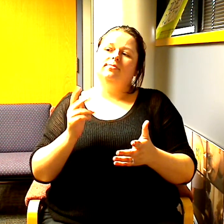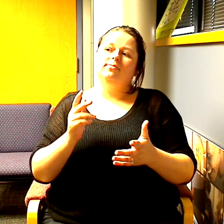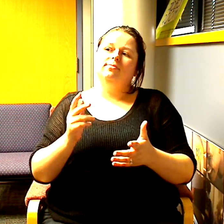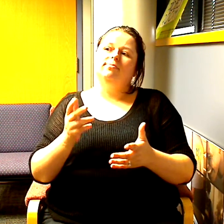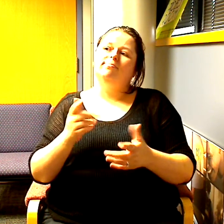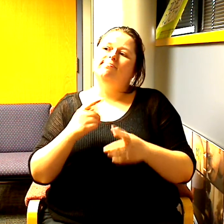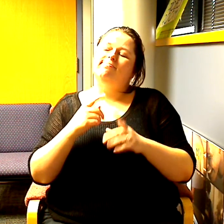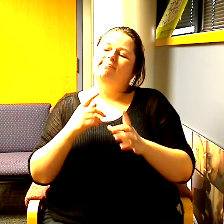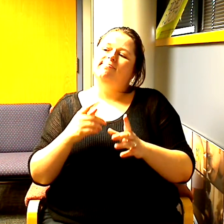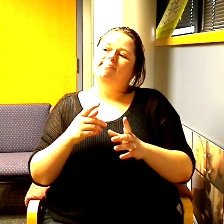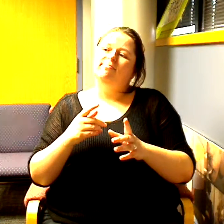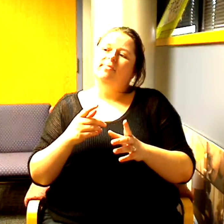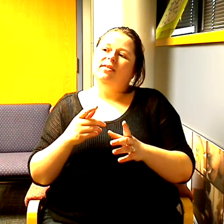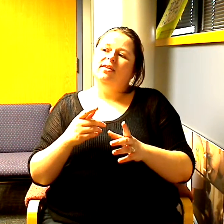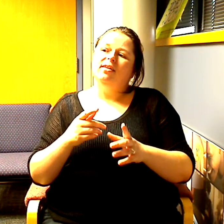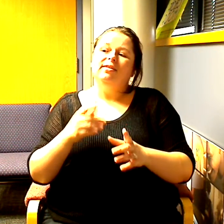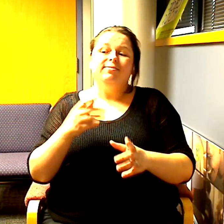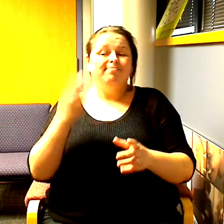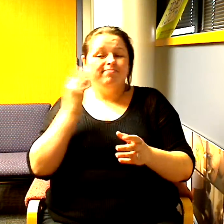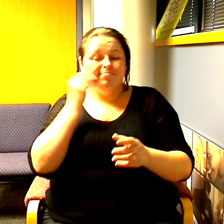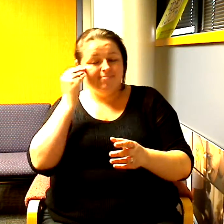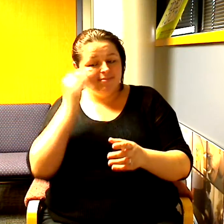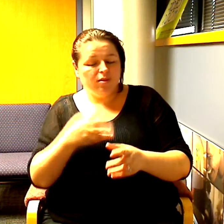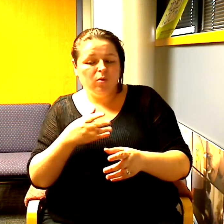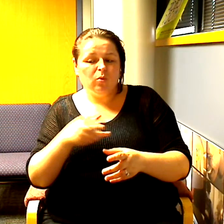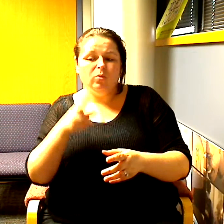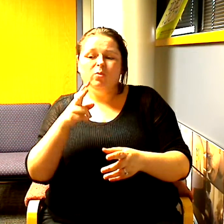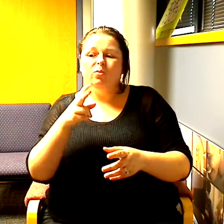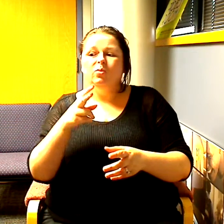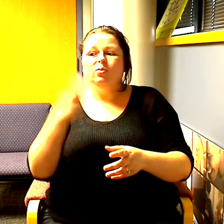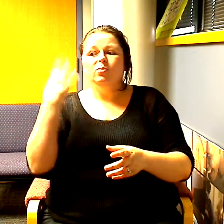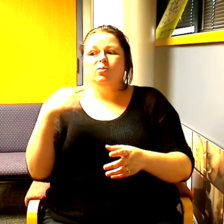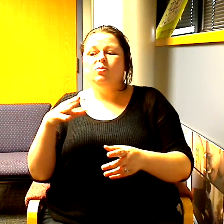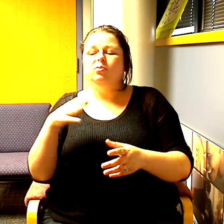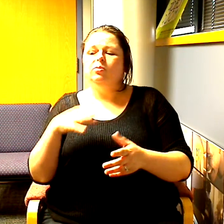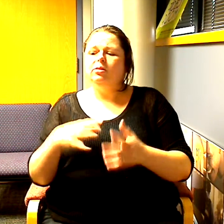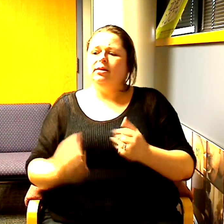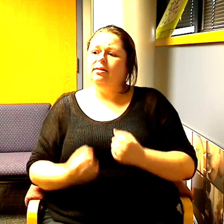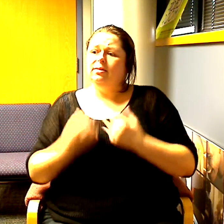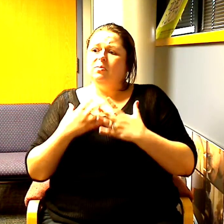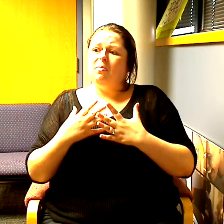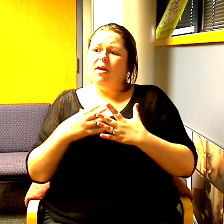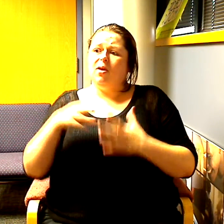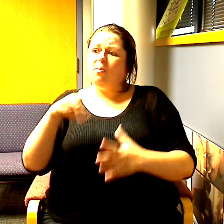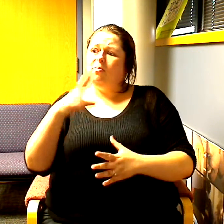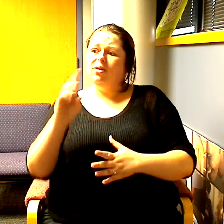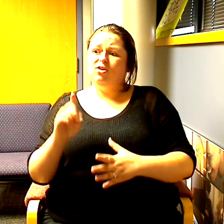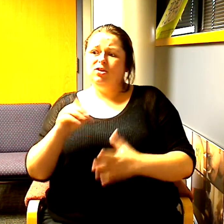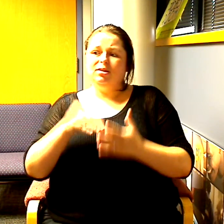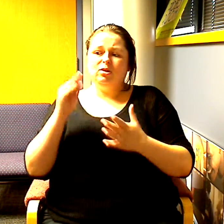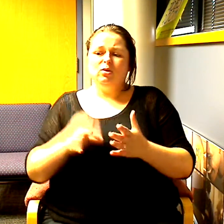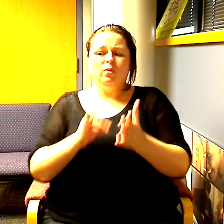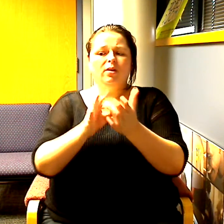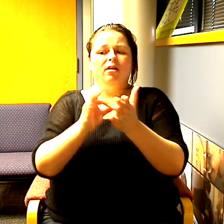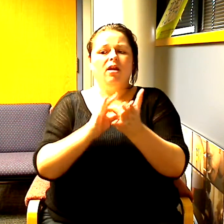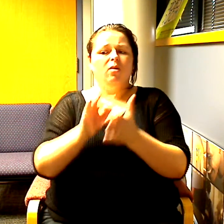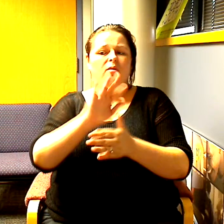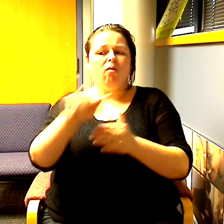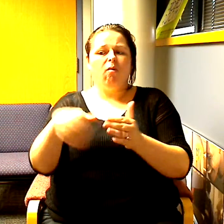but unfortunately I have to inform you that in 2007 a very inspired NYU PhD student counted all the models on the